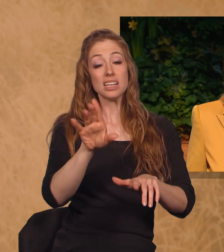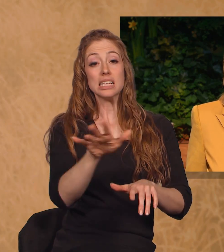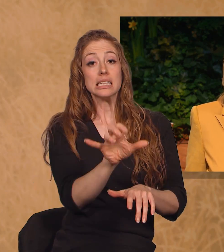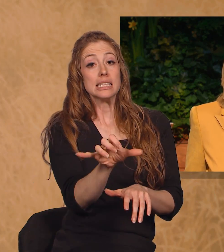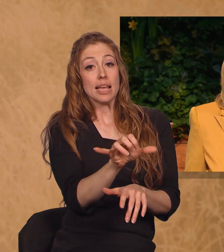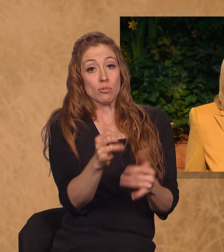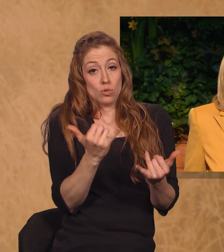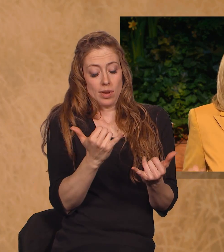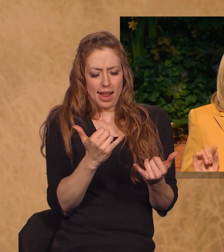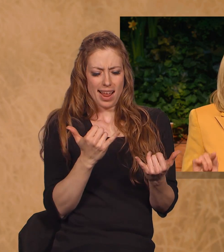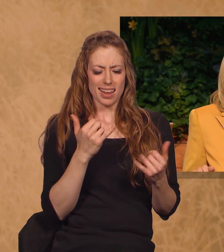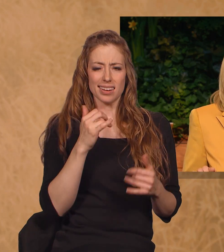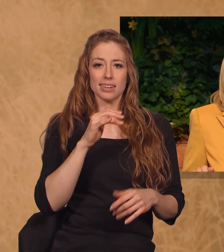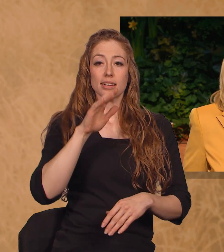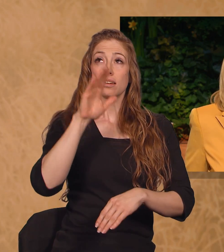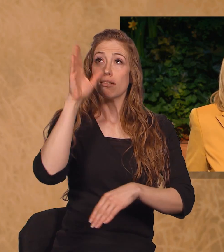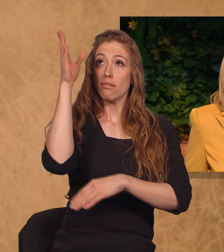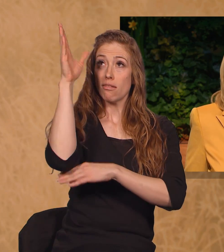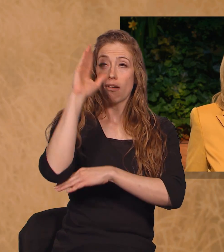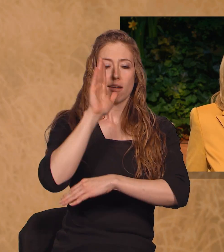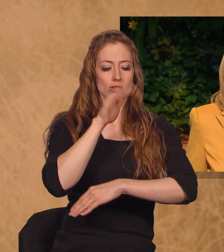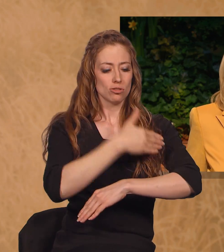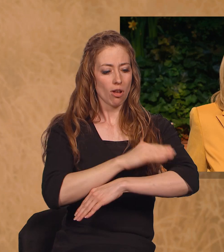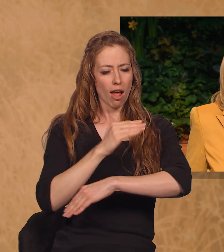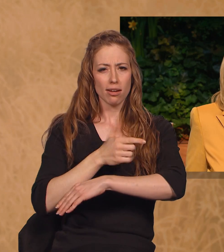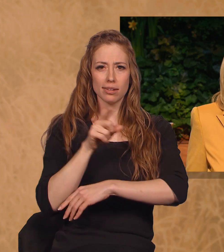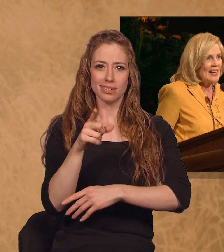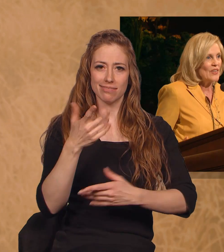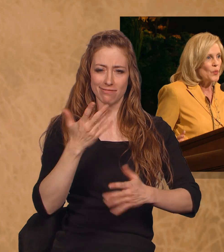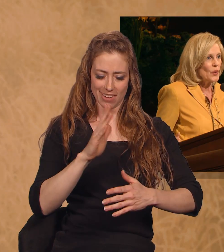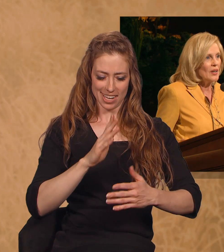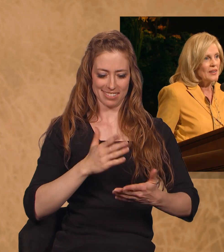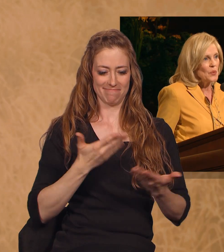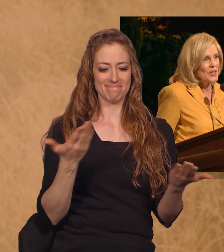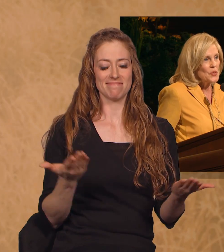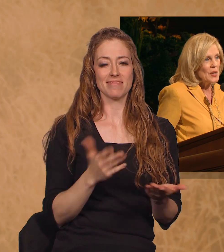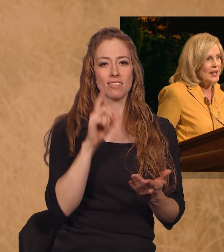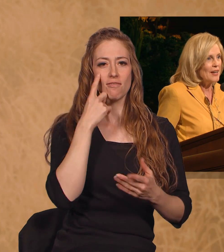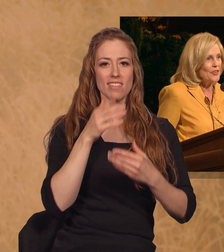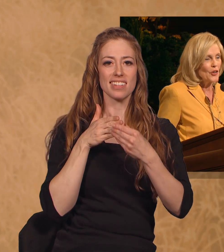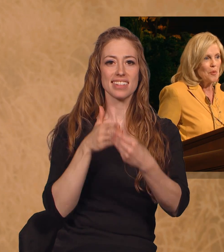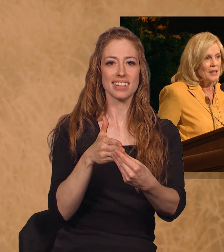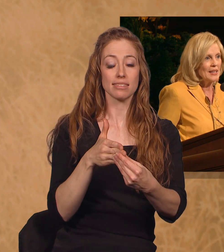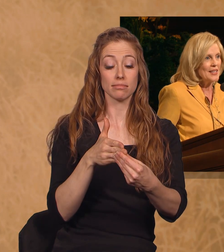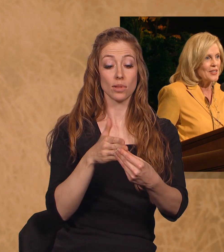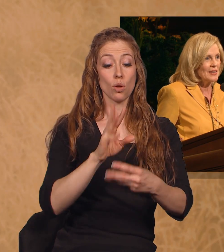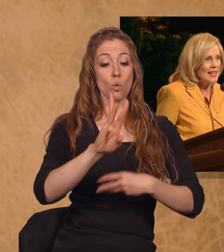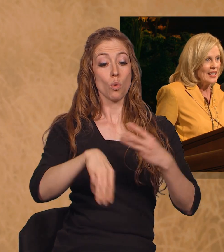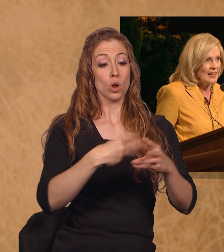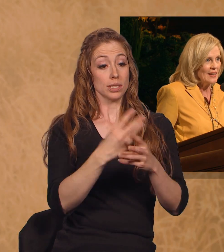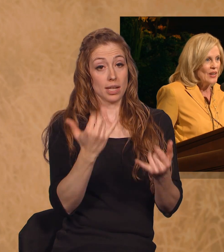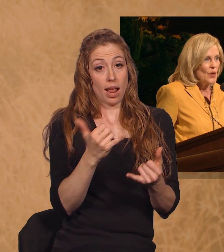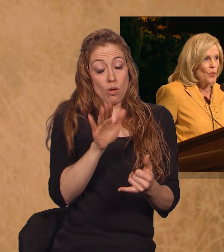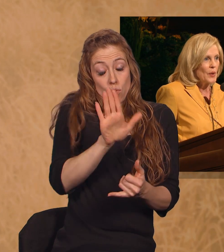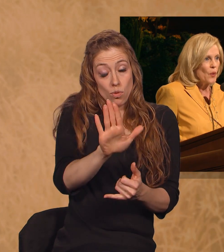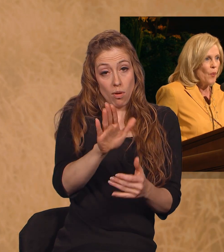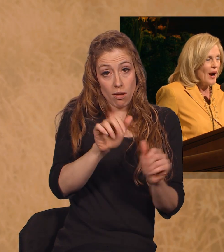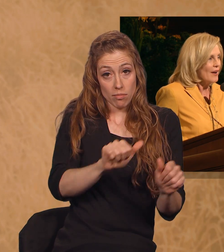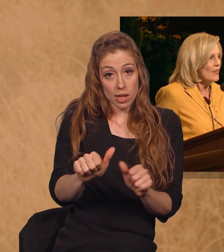As daughters of God, you were born to lead. In the world in which we live, your ability to lead